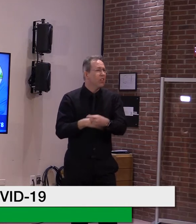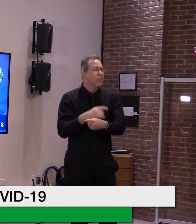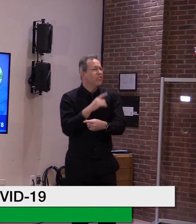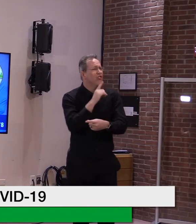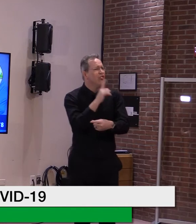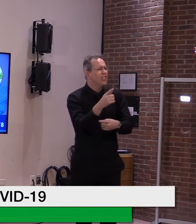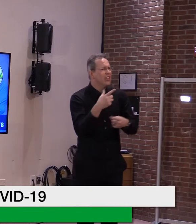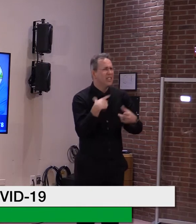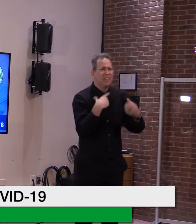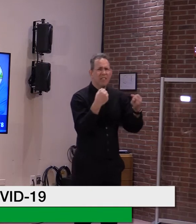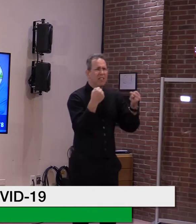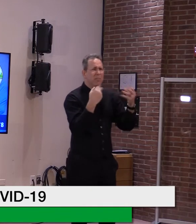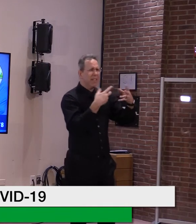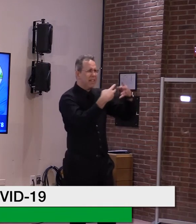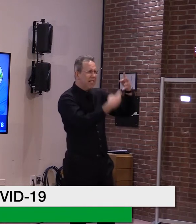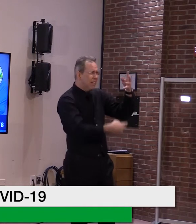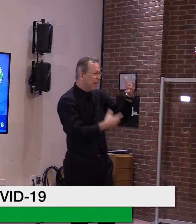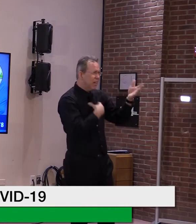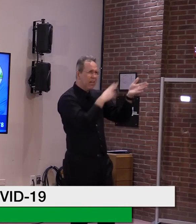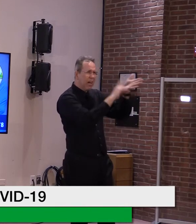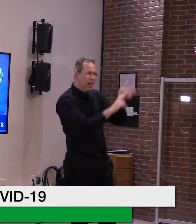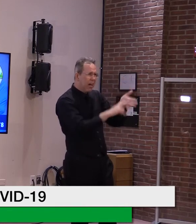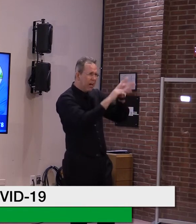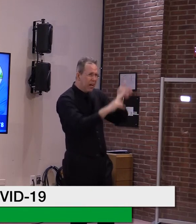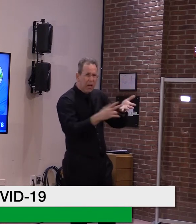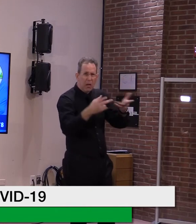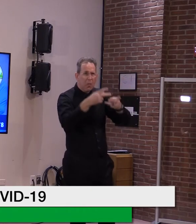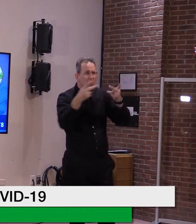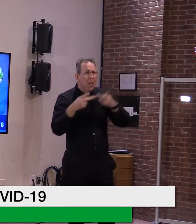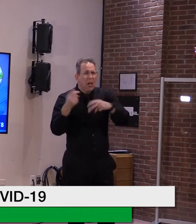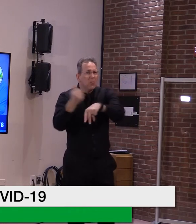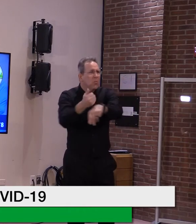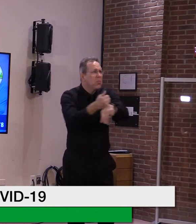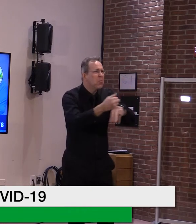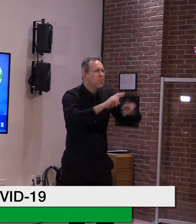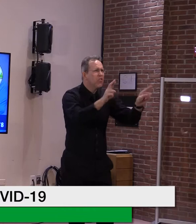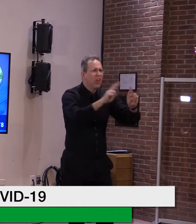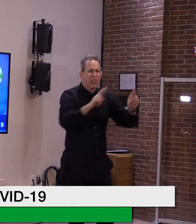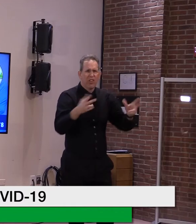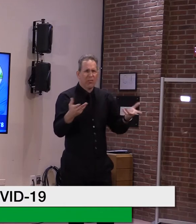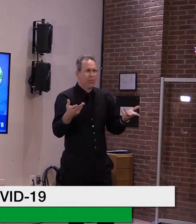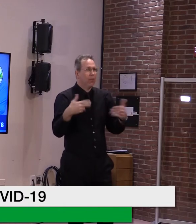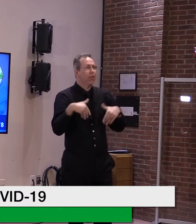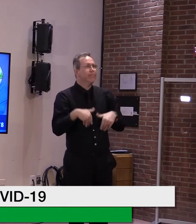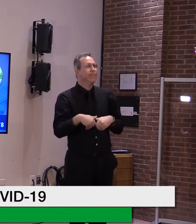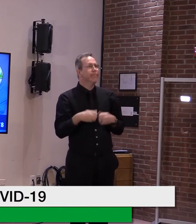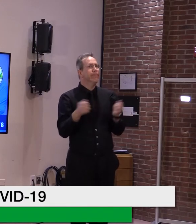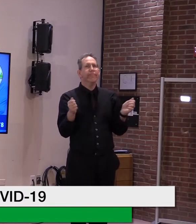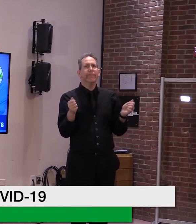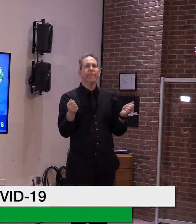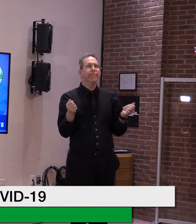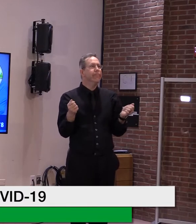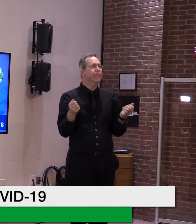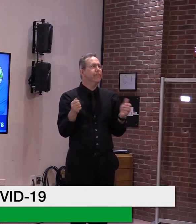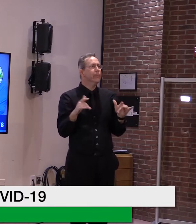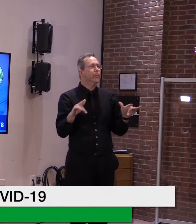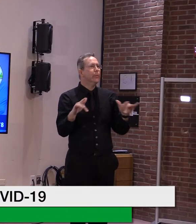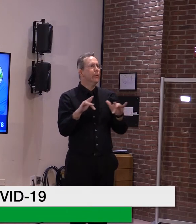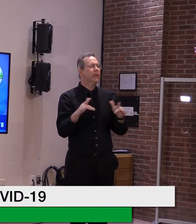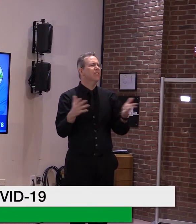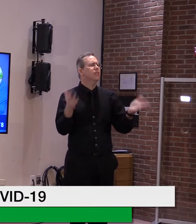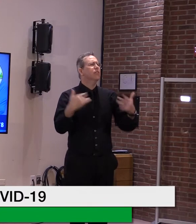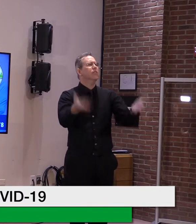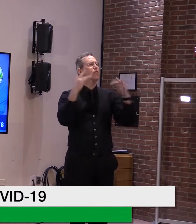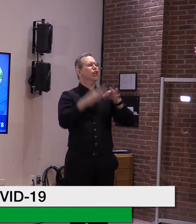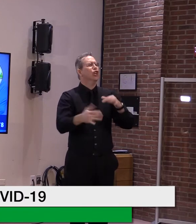why not is the question. You know, a lot of these people have been waiting a long time for vaccines. So, you know, let's get them slotted.